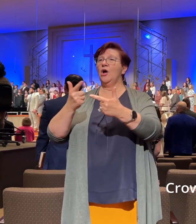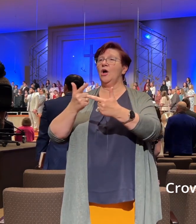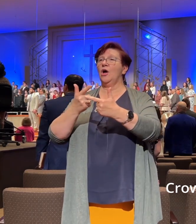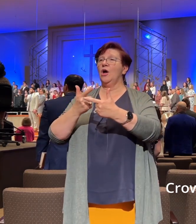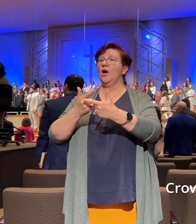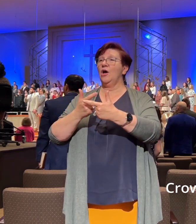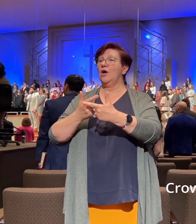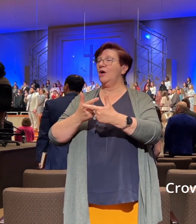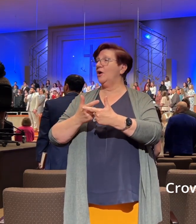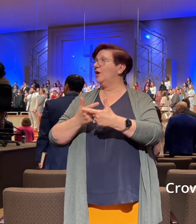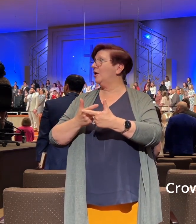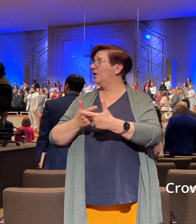died.